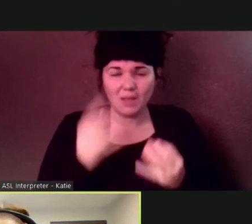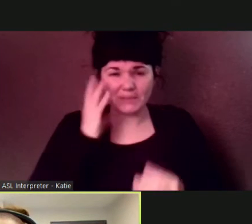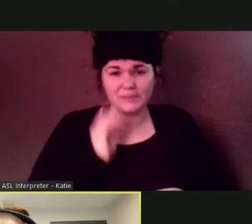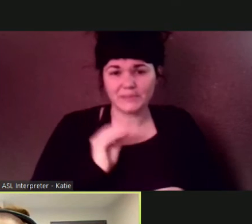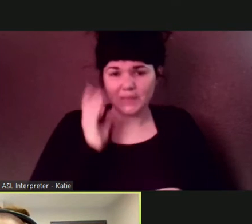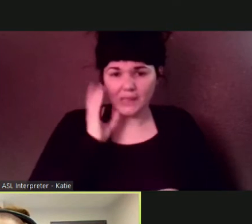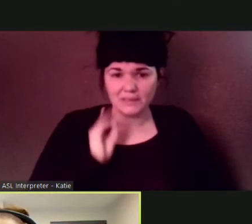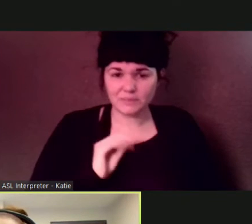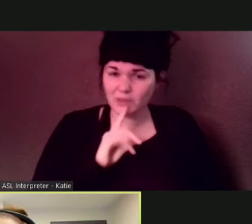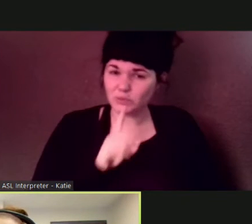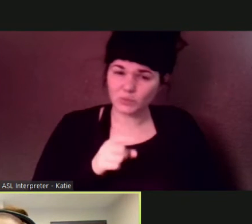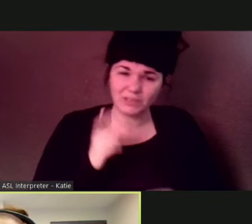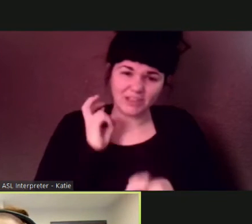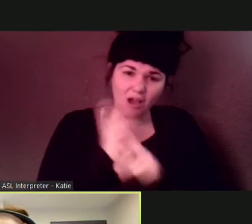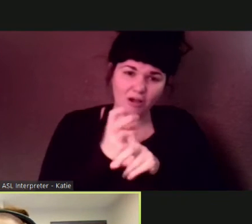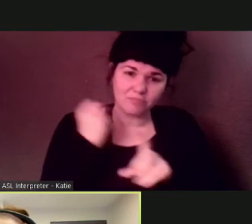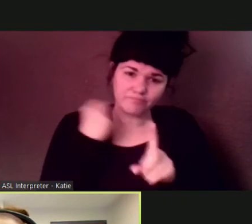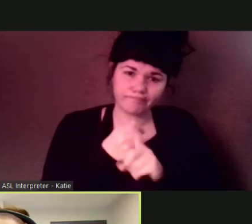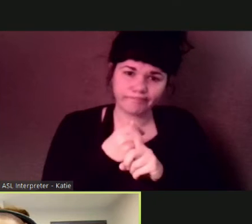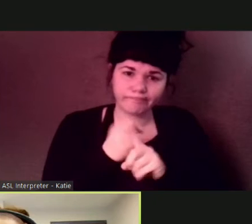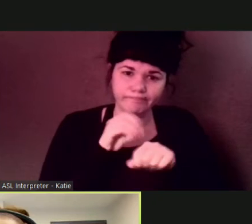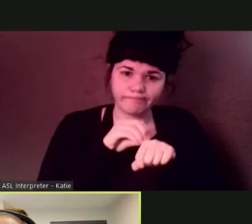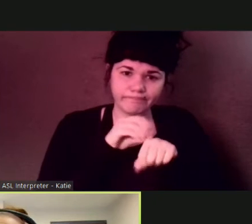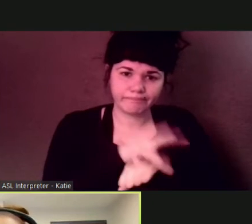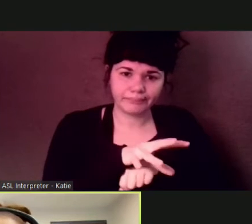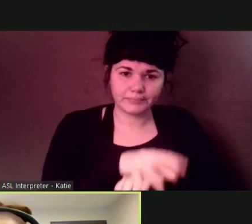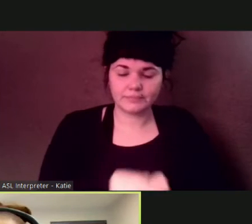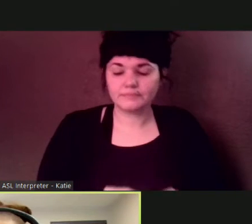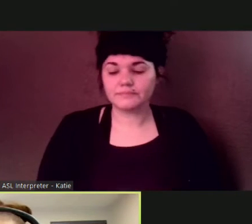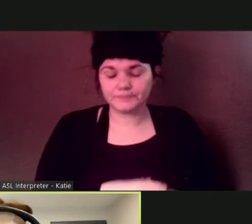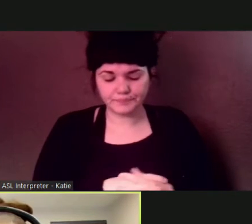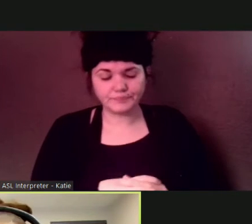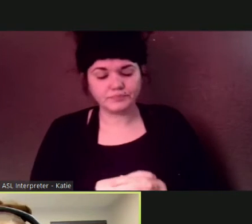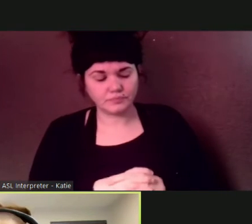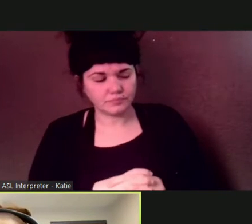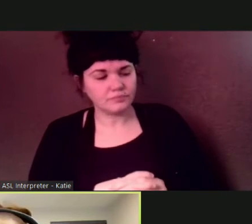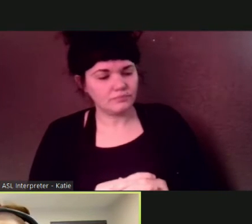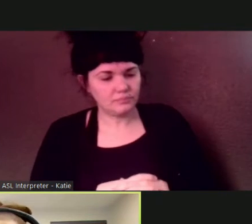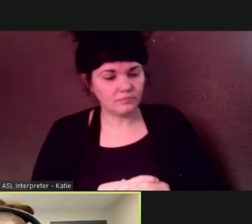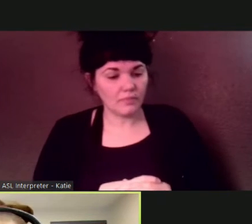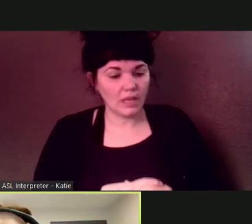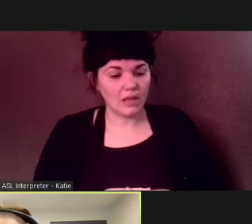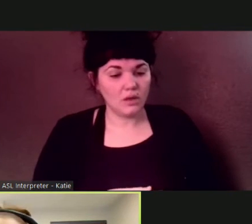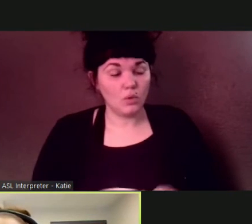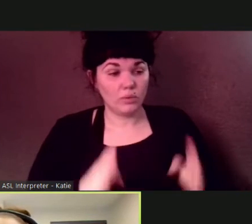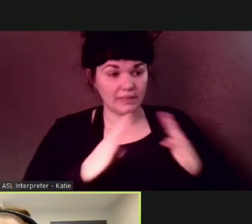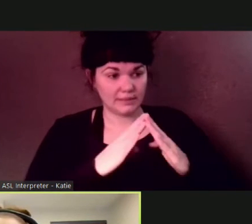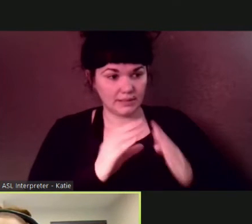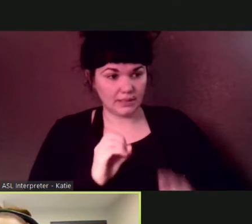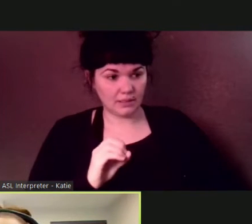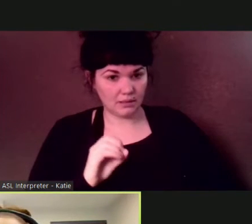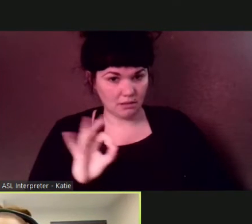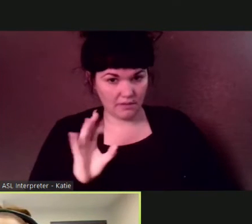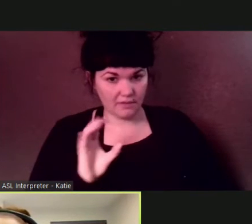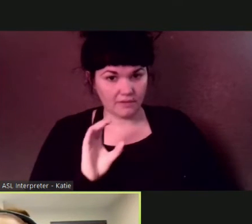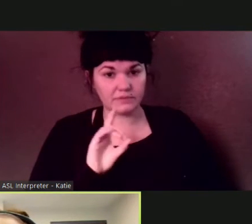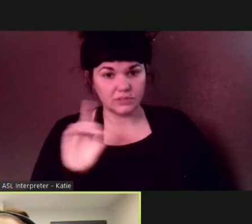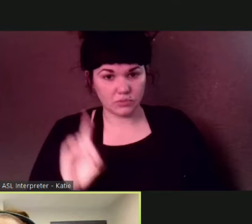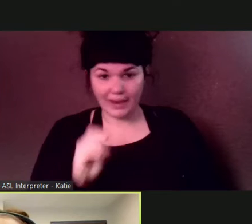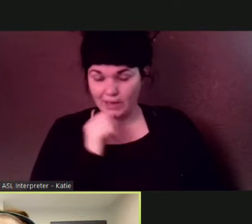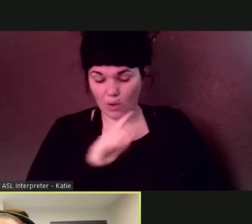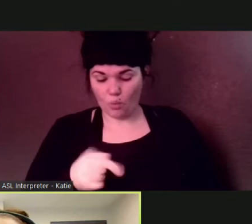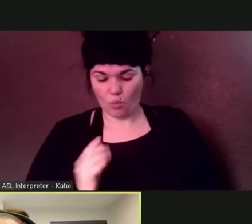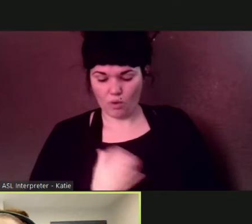uh are prioritizing assistance as the city of detroit not just dwsd but as the city of detroit